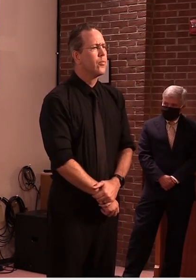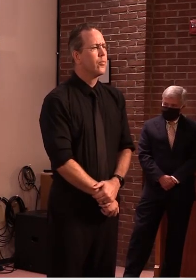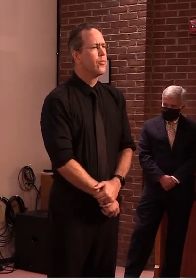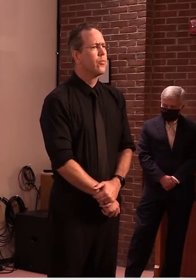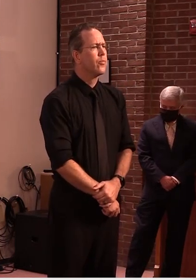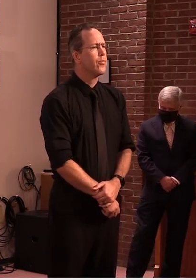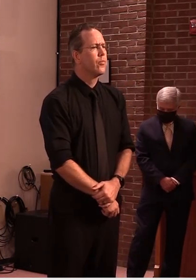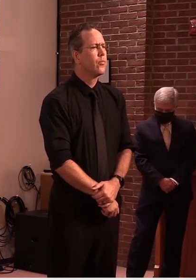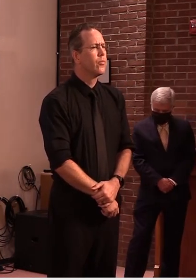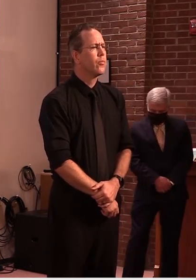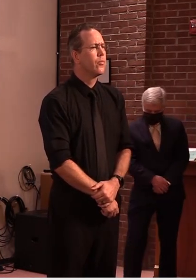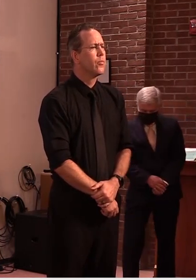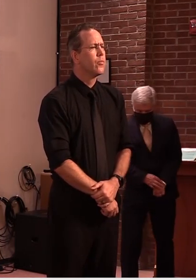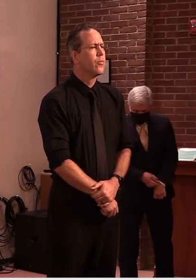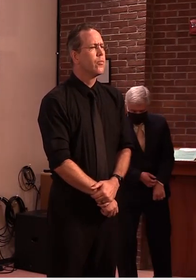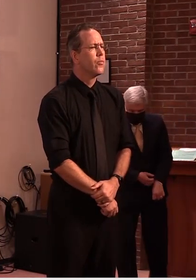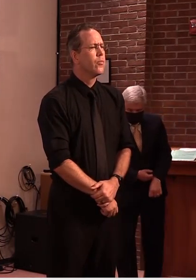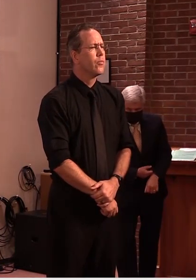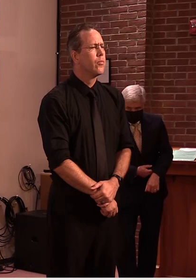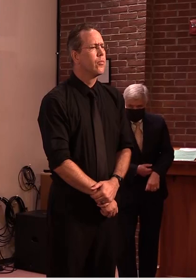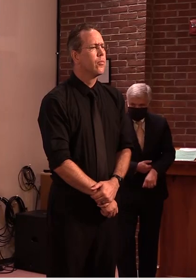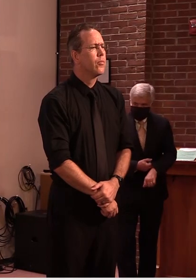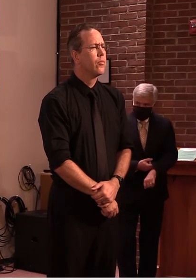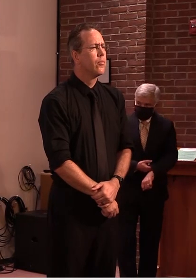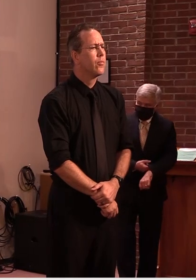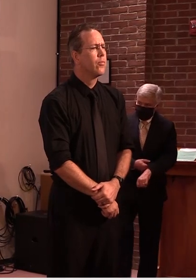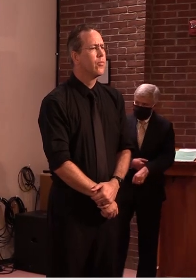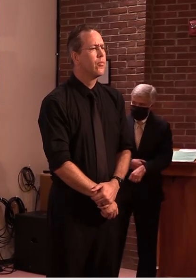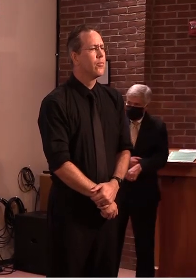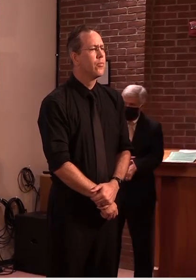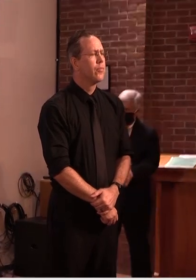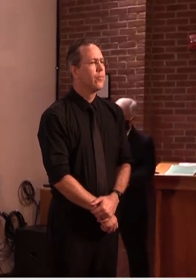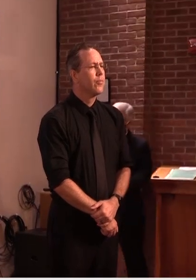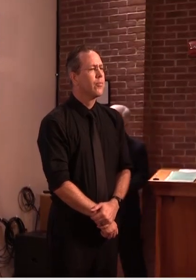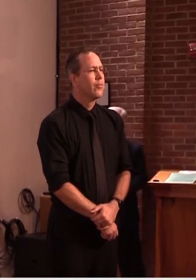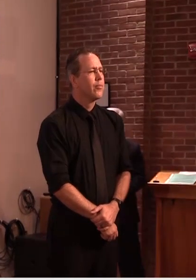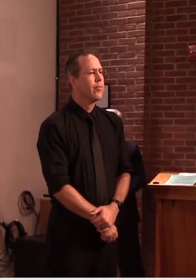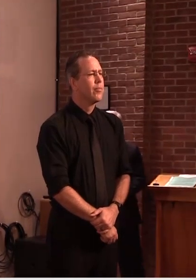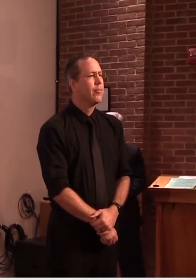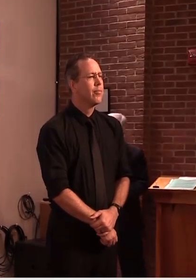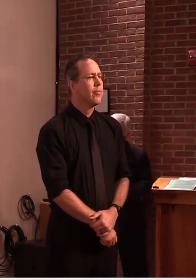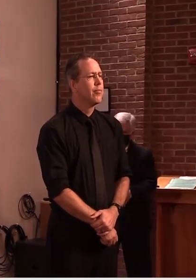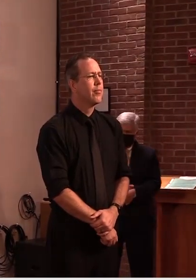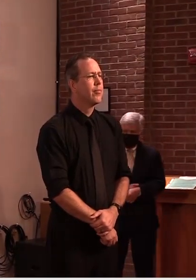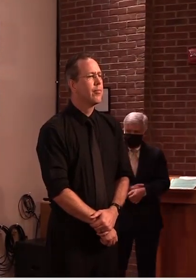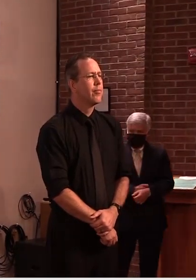with them at all we know the mayor of burlington has indicated some concerns with the university reopening strategy